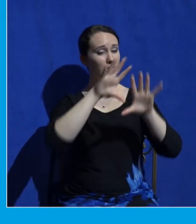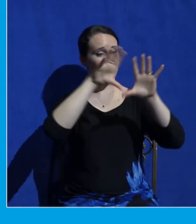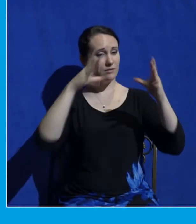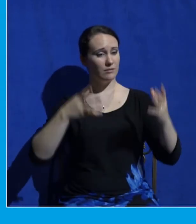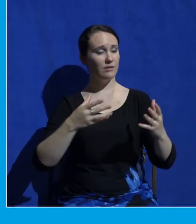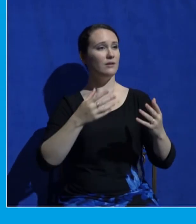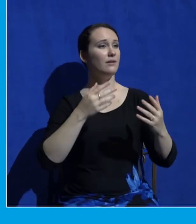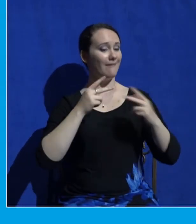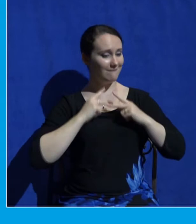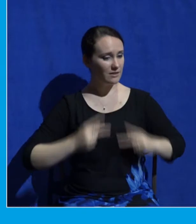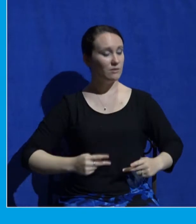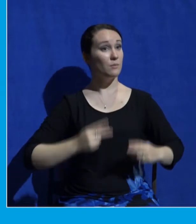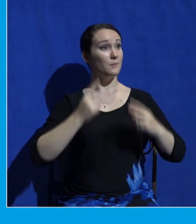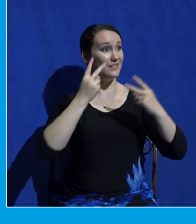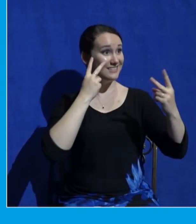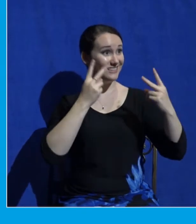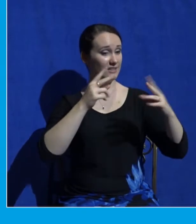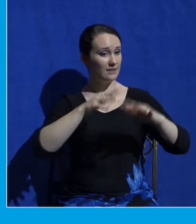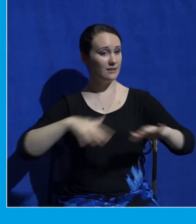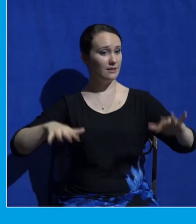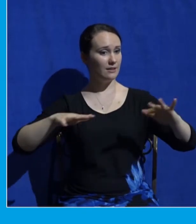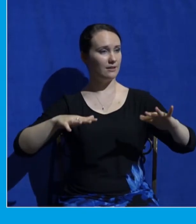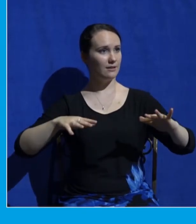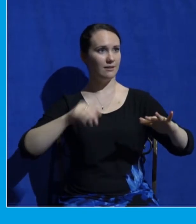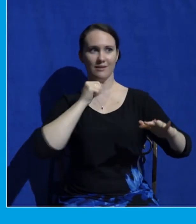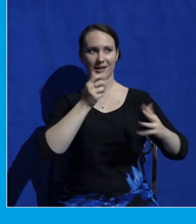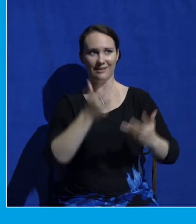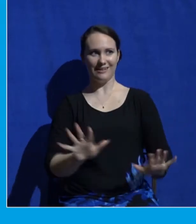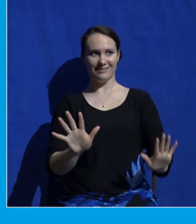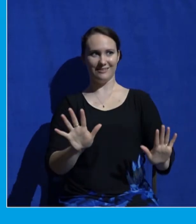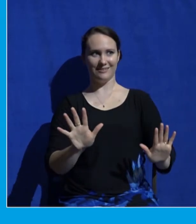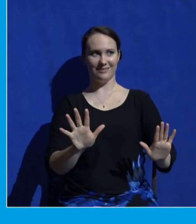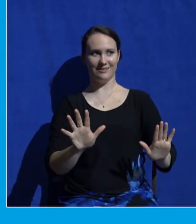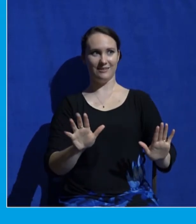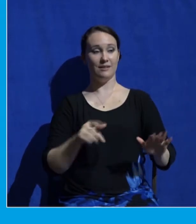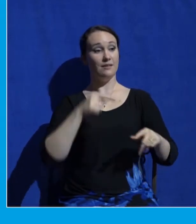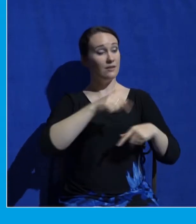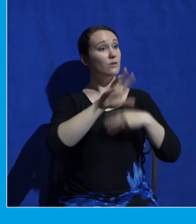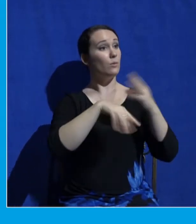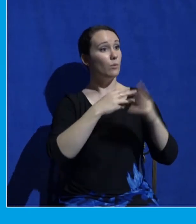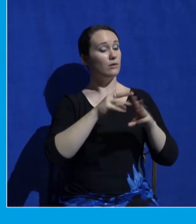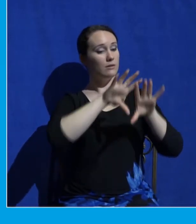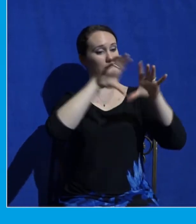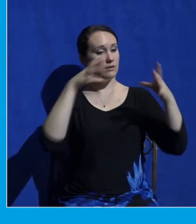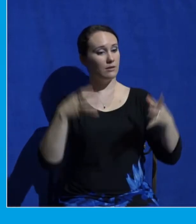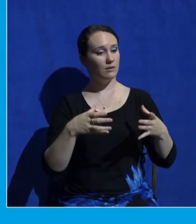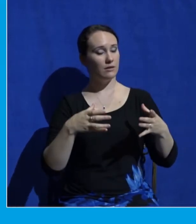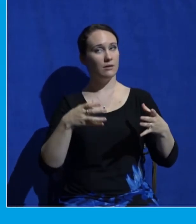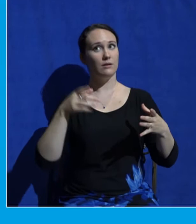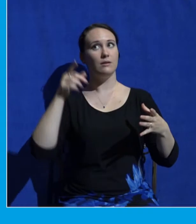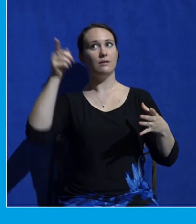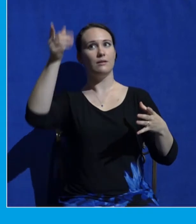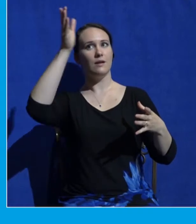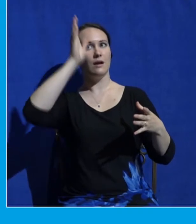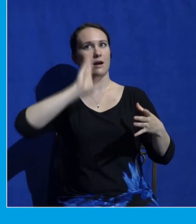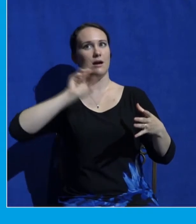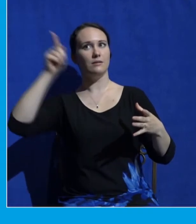us is not all there is. There is a God in heaven who is over this world. And